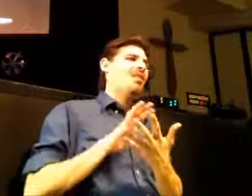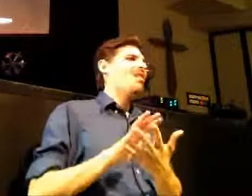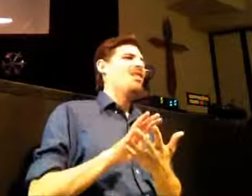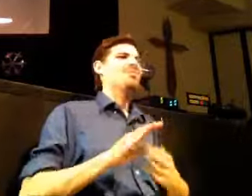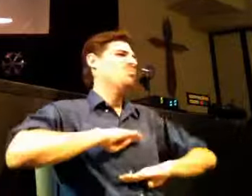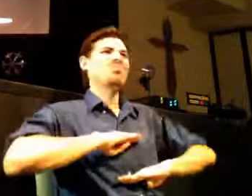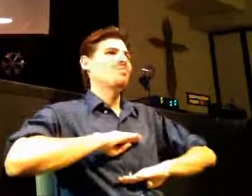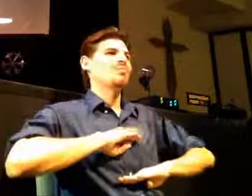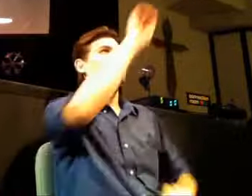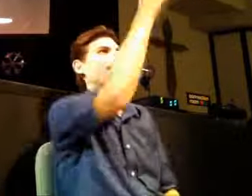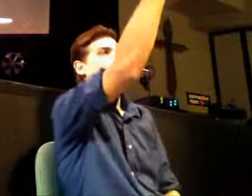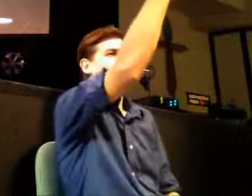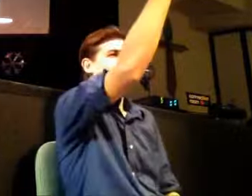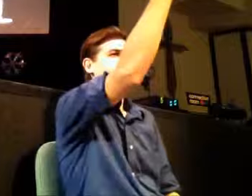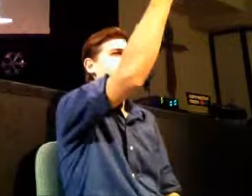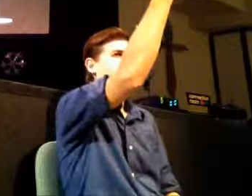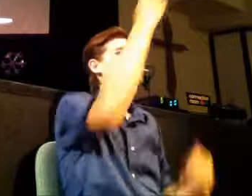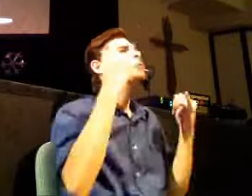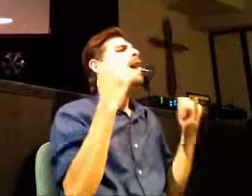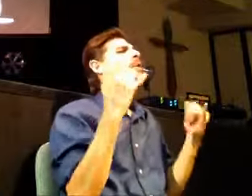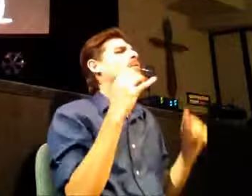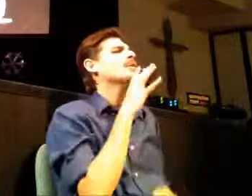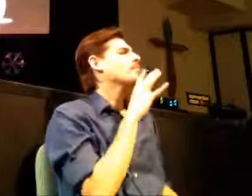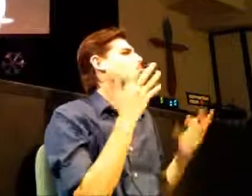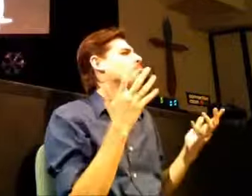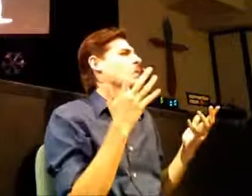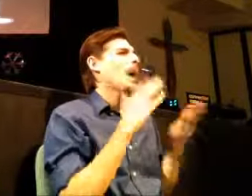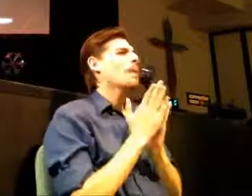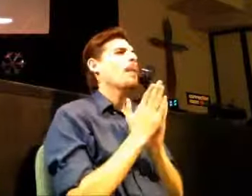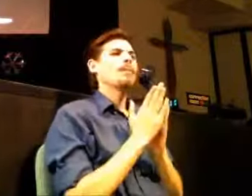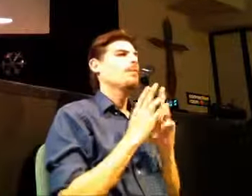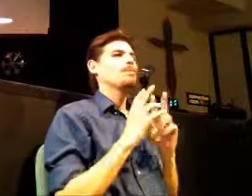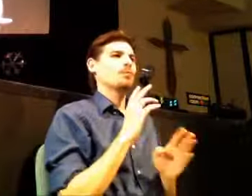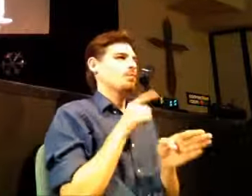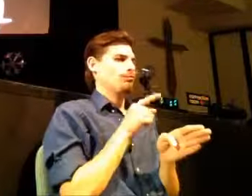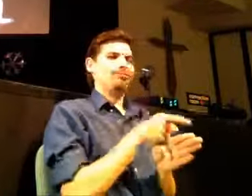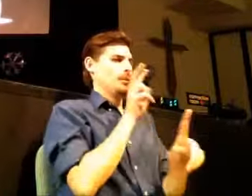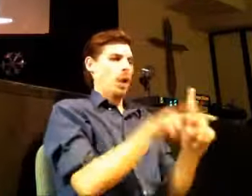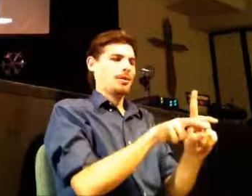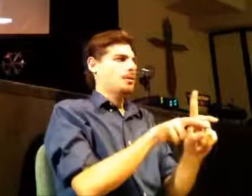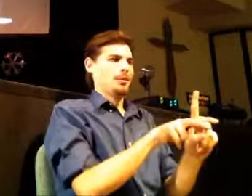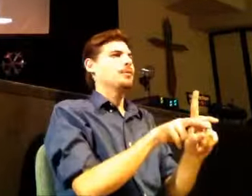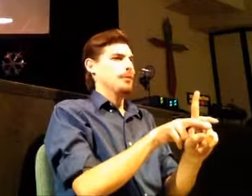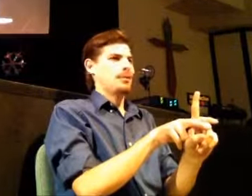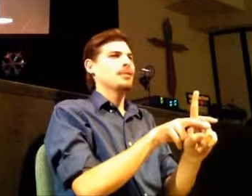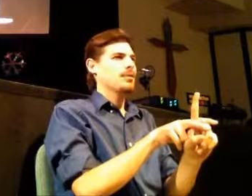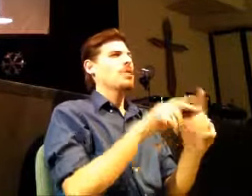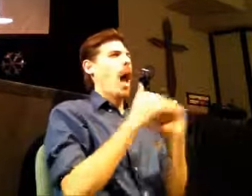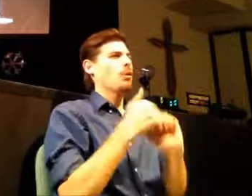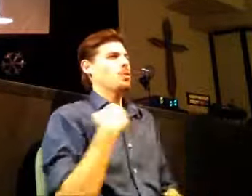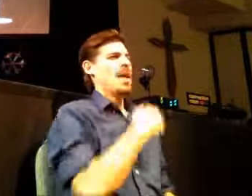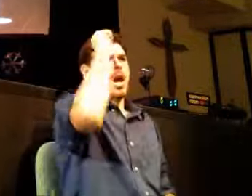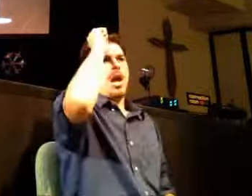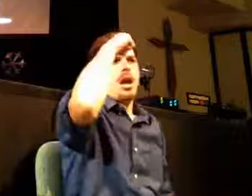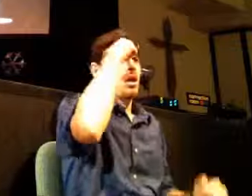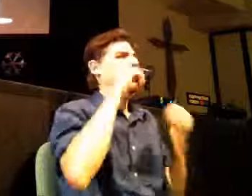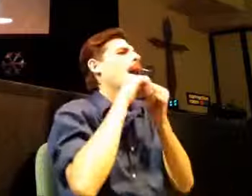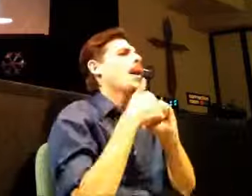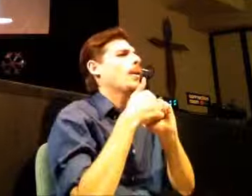let me just take a few moments here and talk about how, what can we do? And I'm just get really practical here for a little bit. What are some things that we can do to just not forget that, to hold on to the sense of remembrance or essence